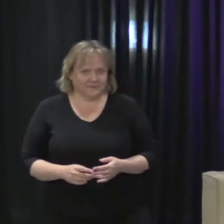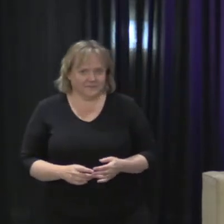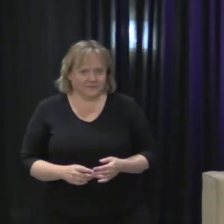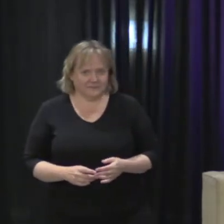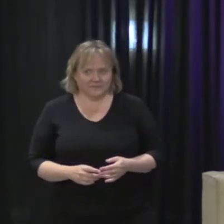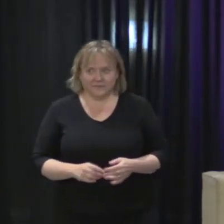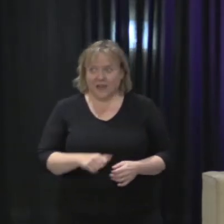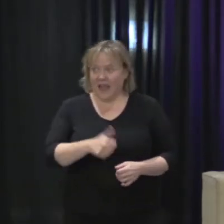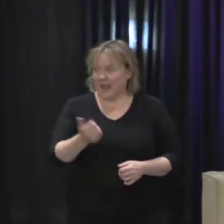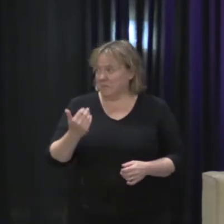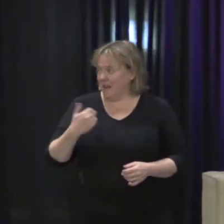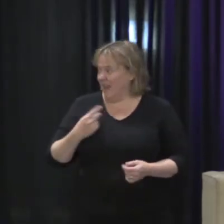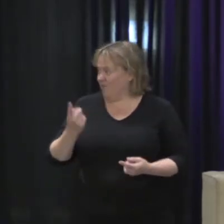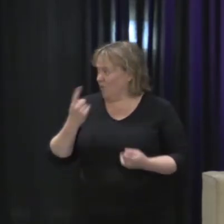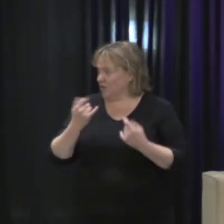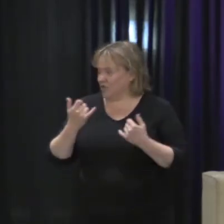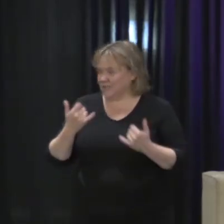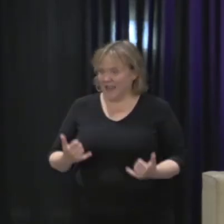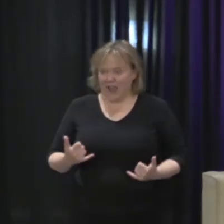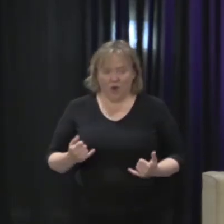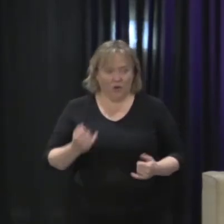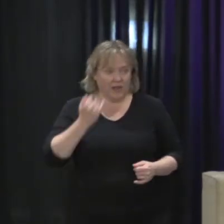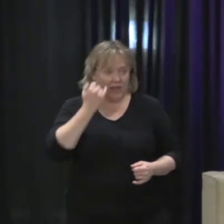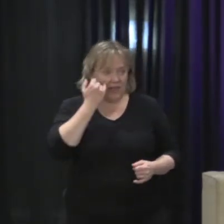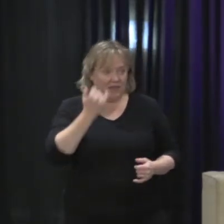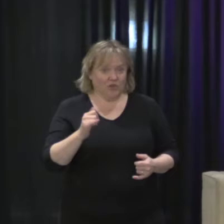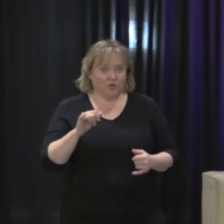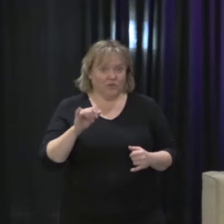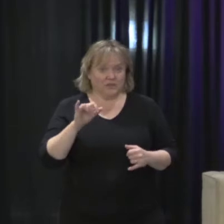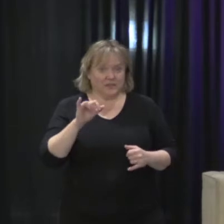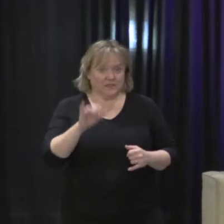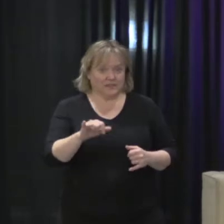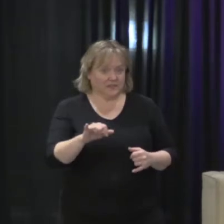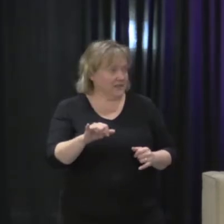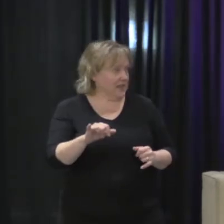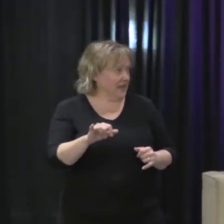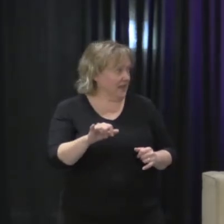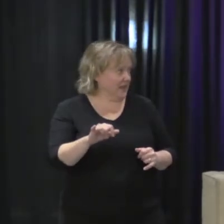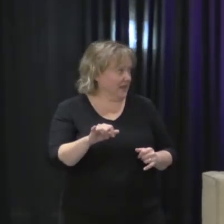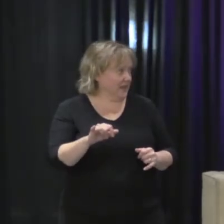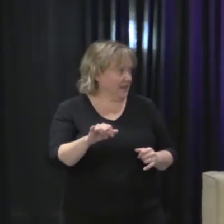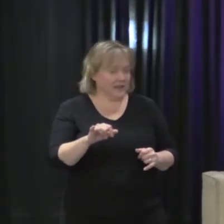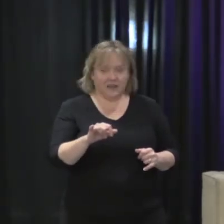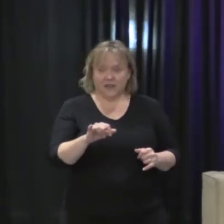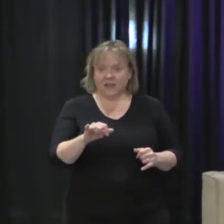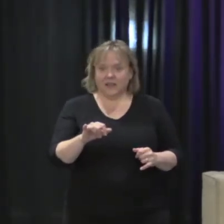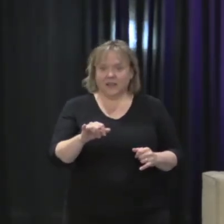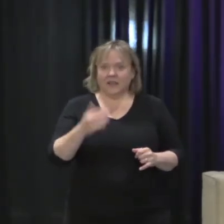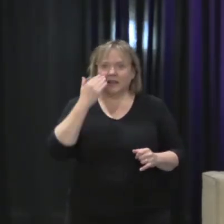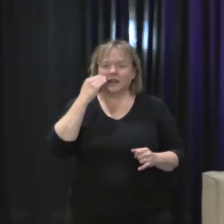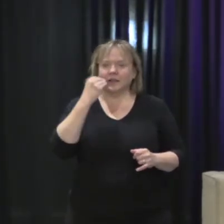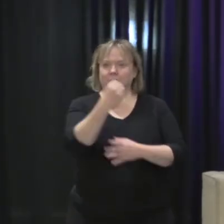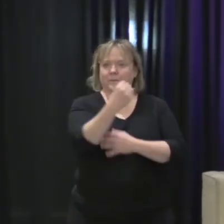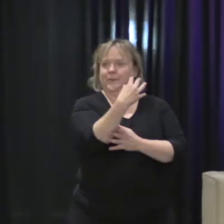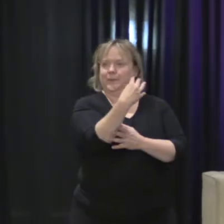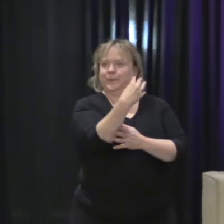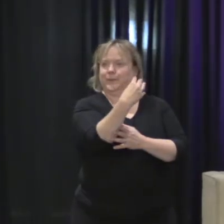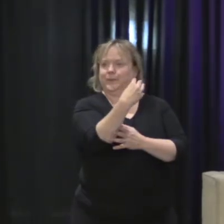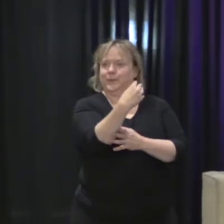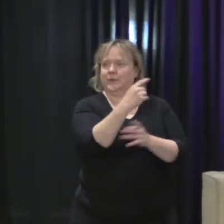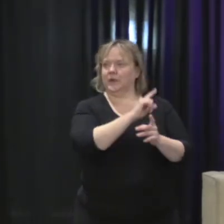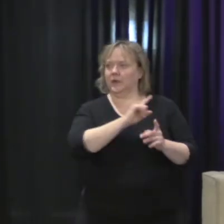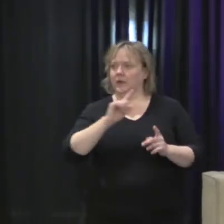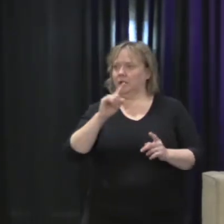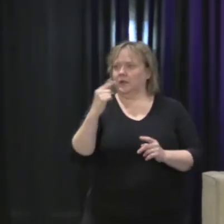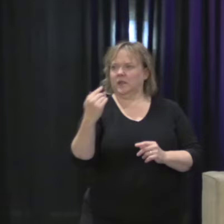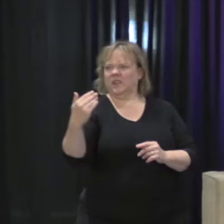Does anyone have a question? If you'll stay behind the camera, that way you won't be captured on